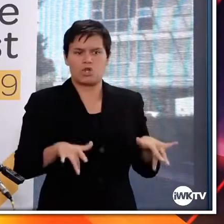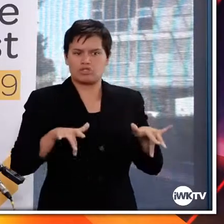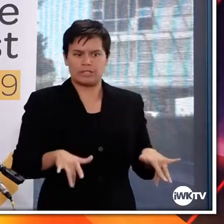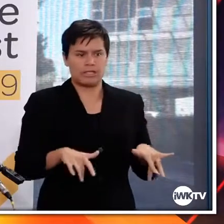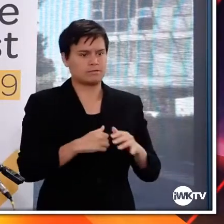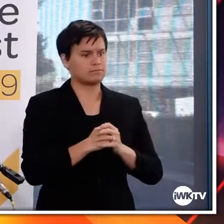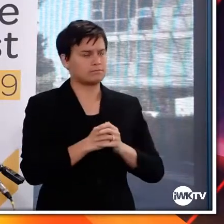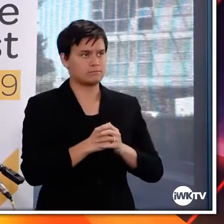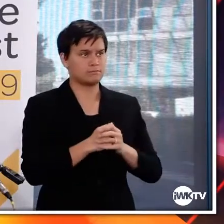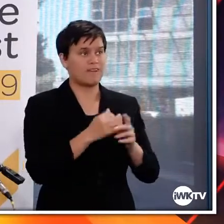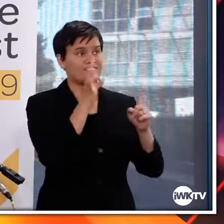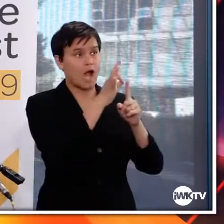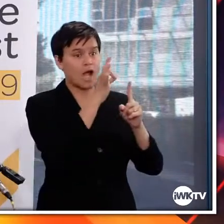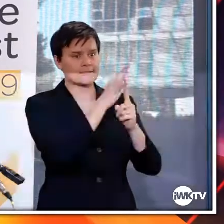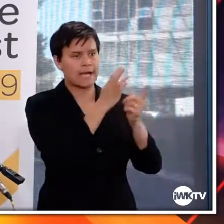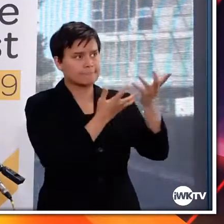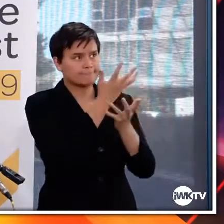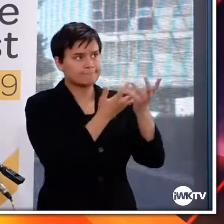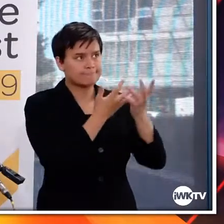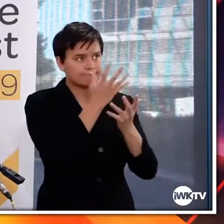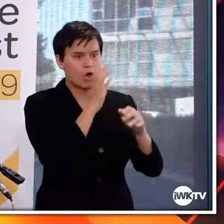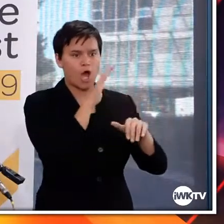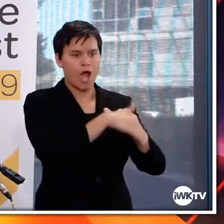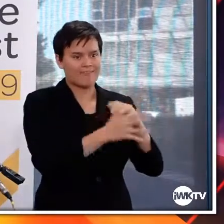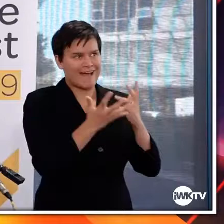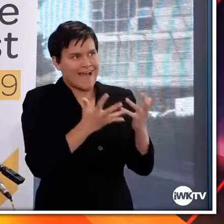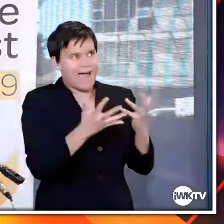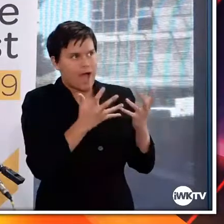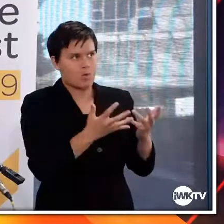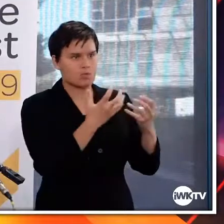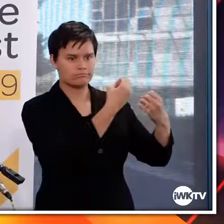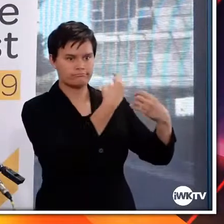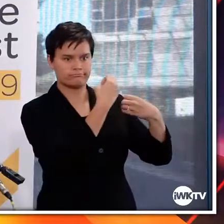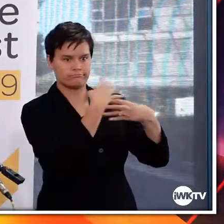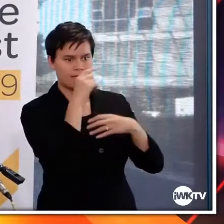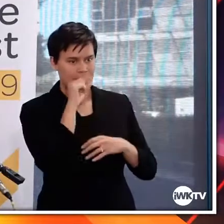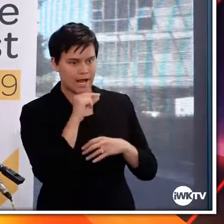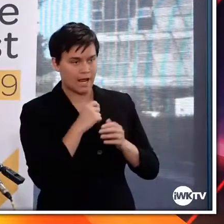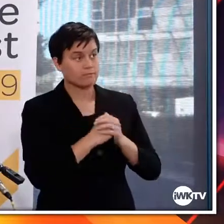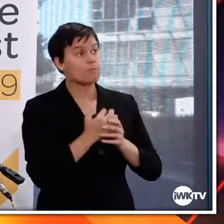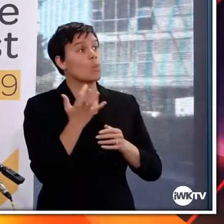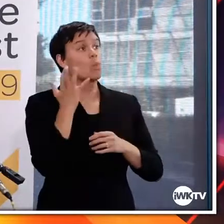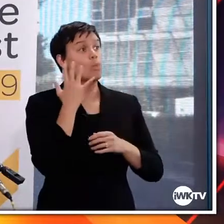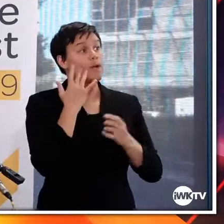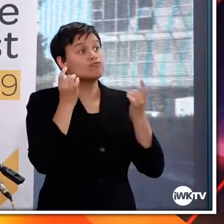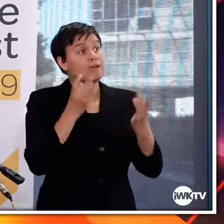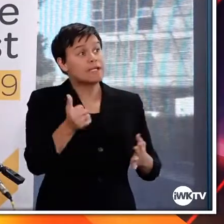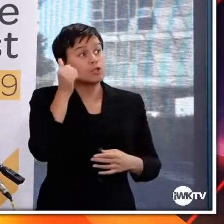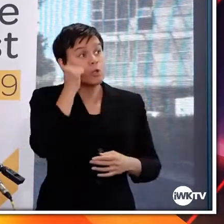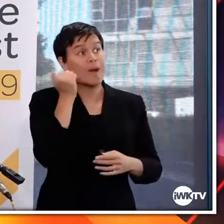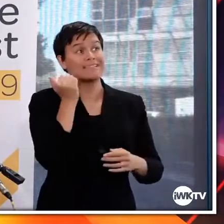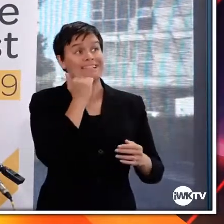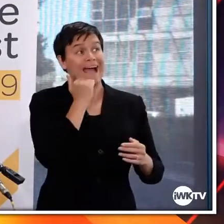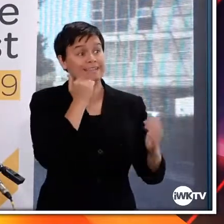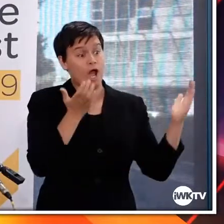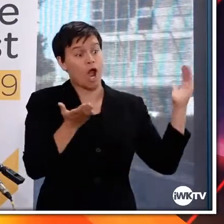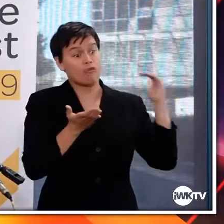getting the vaccine here. As soon as we are confident we know the date that it's arriving, then that will be made public. And